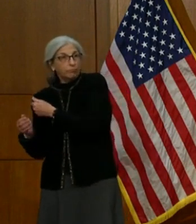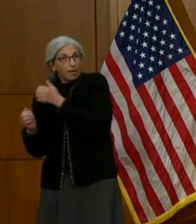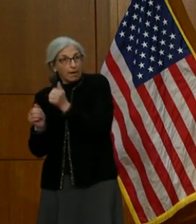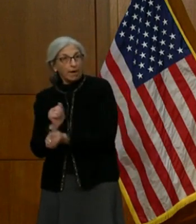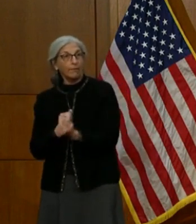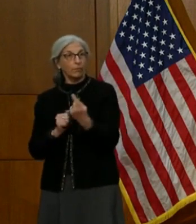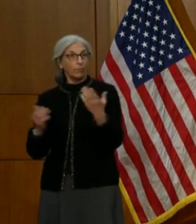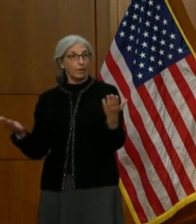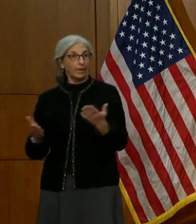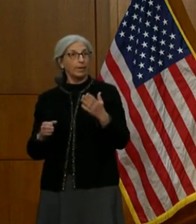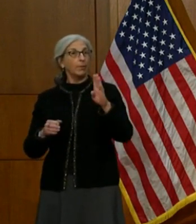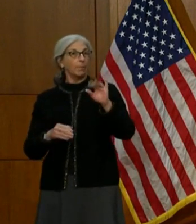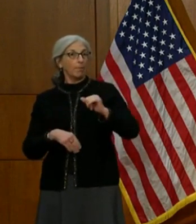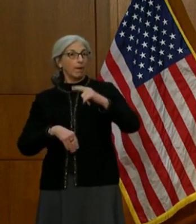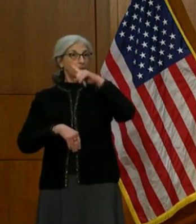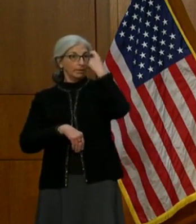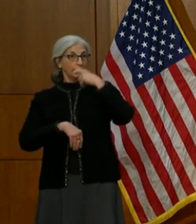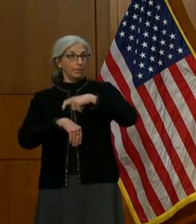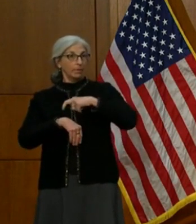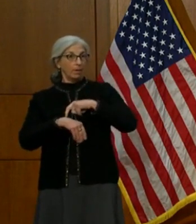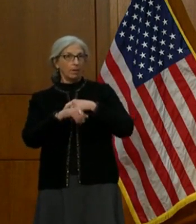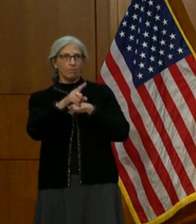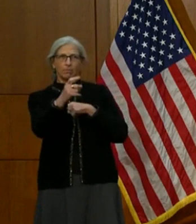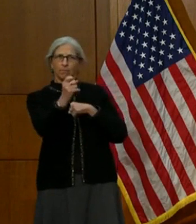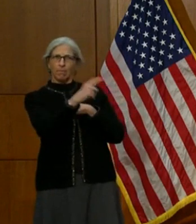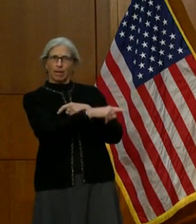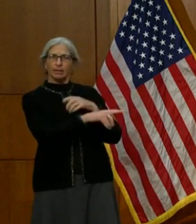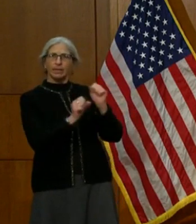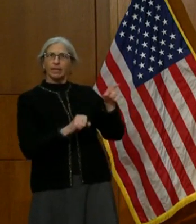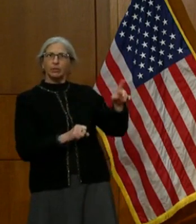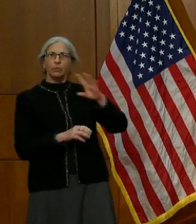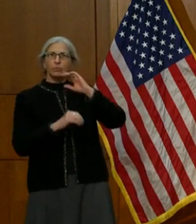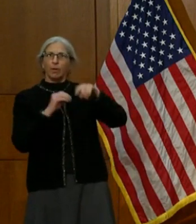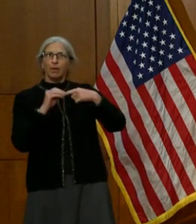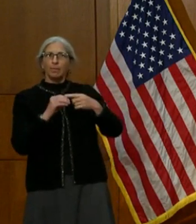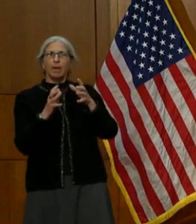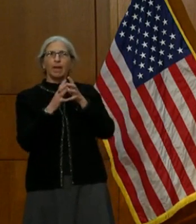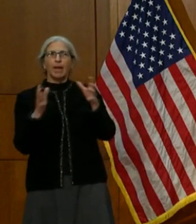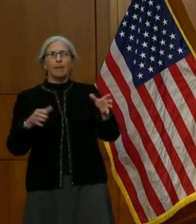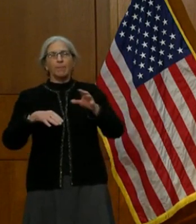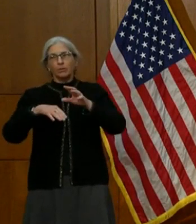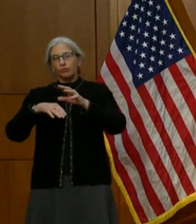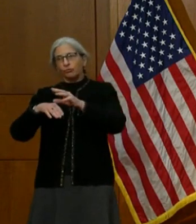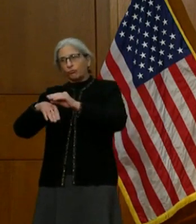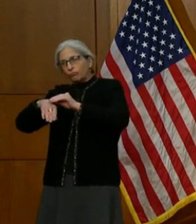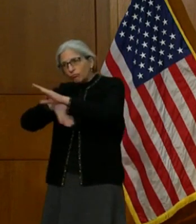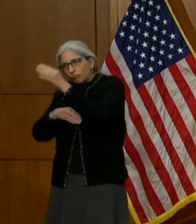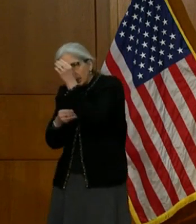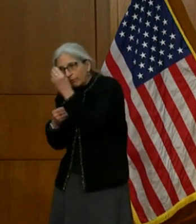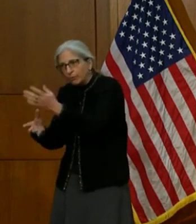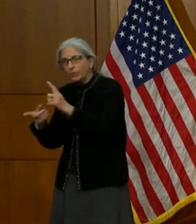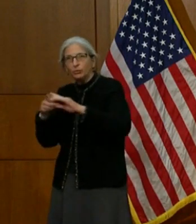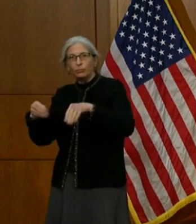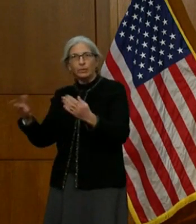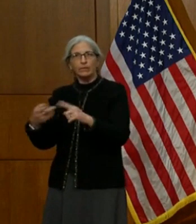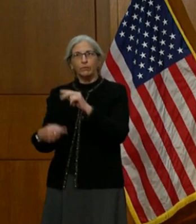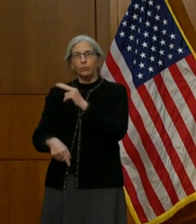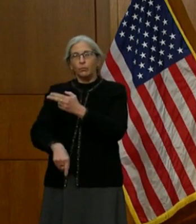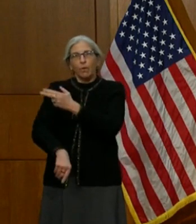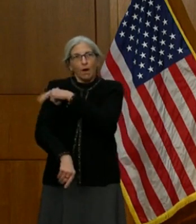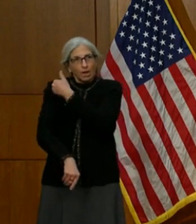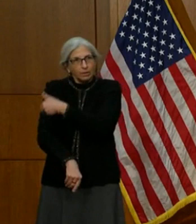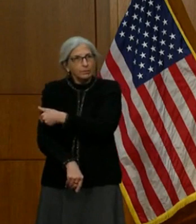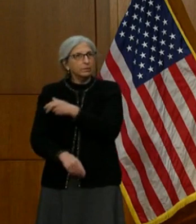pandemic behind us. Can you ask me on the level of guidance that we see in the hospitals and the facilities for a million hospital